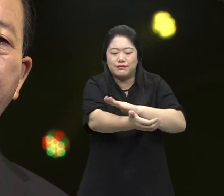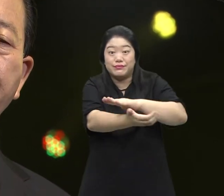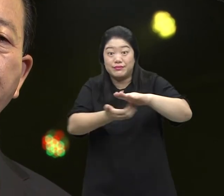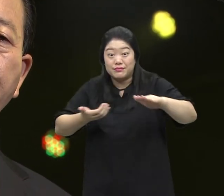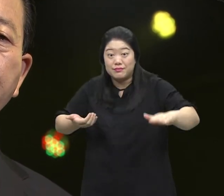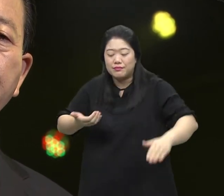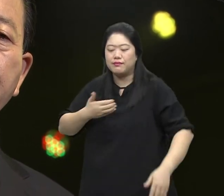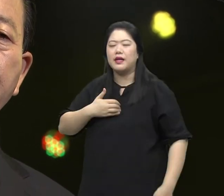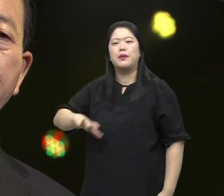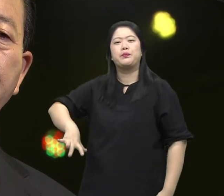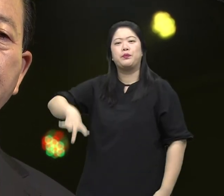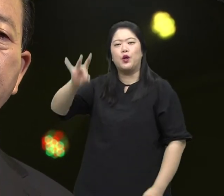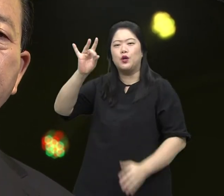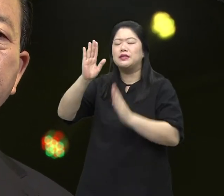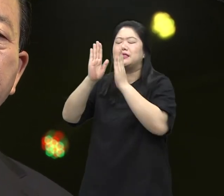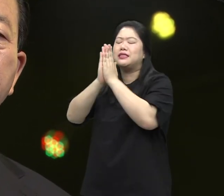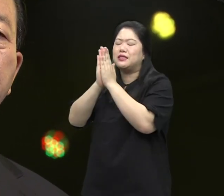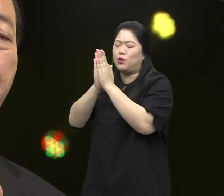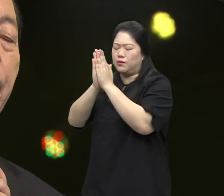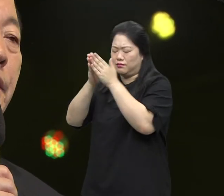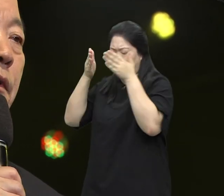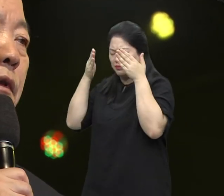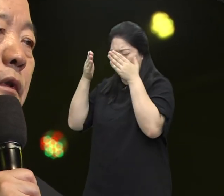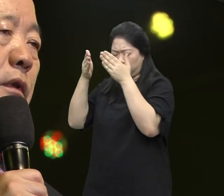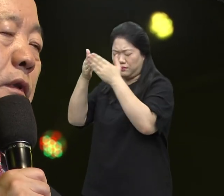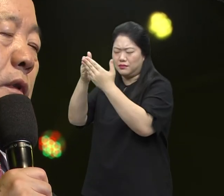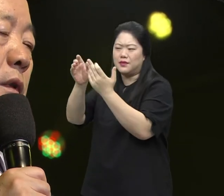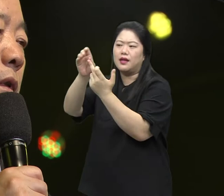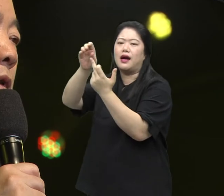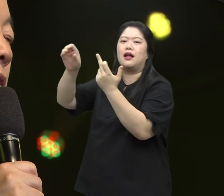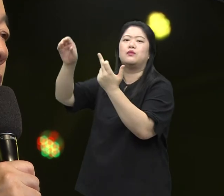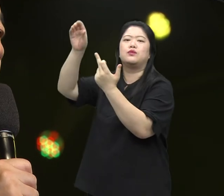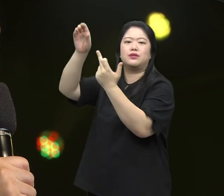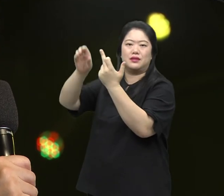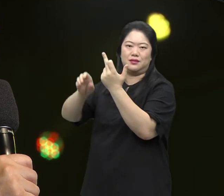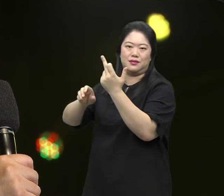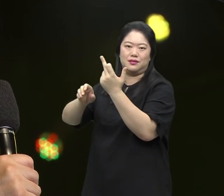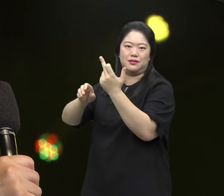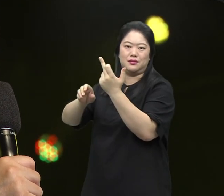Don't try to gain your answer from anyone else. Enter into the covenant of Calvary.